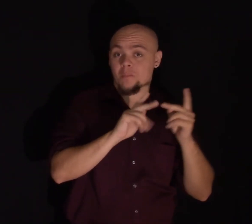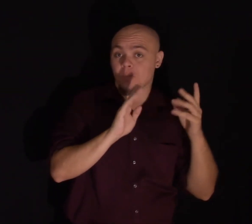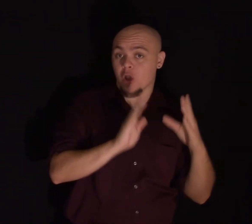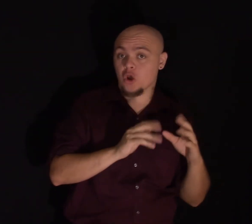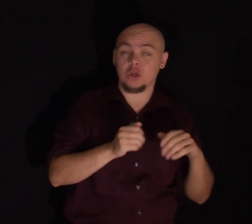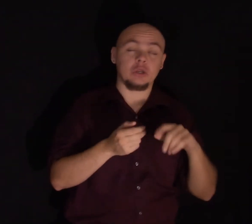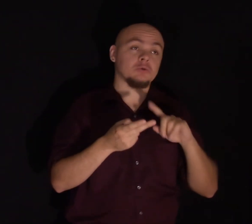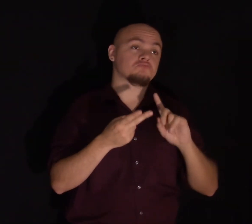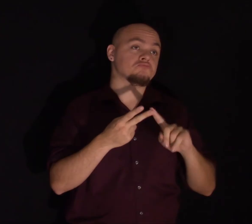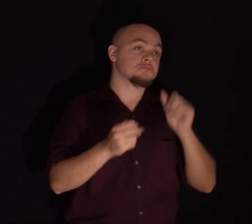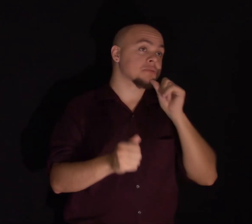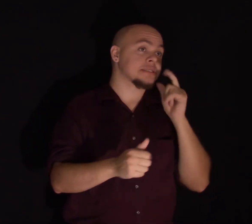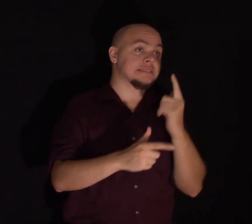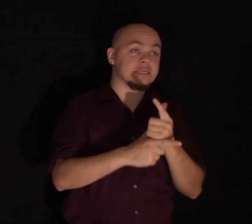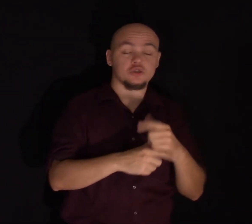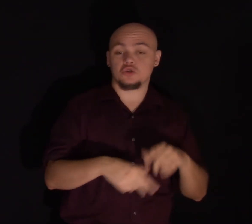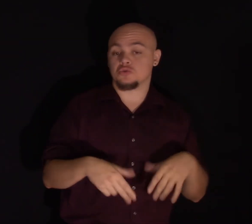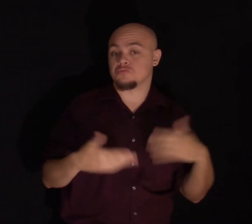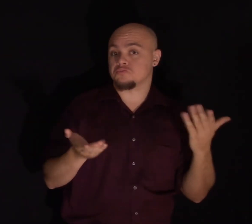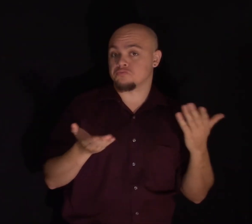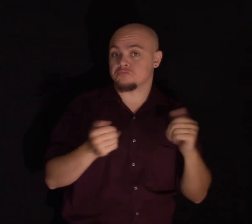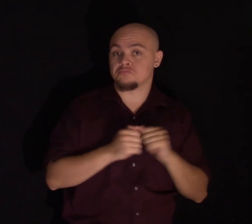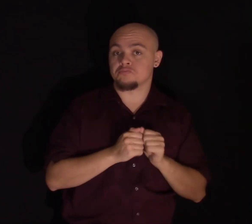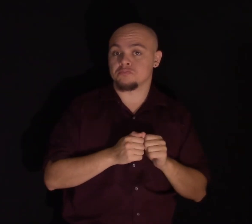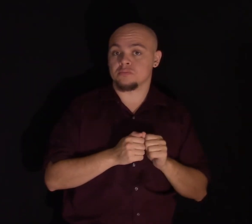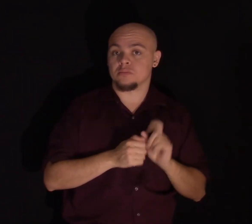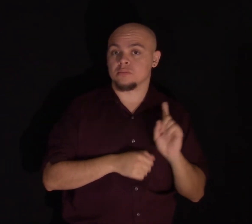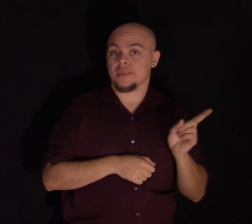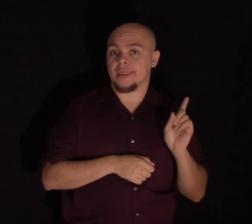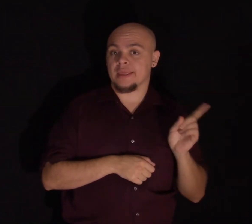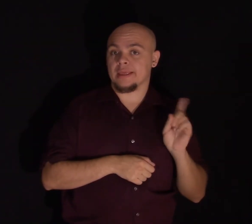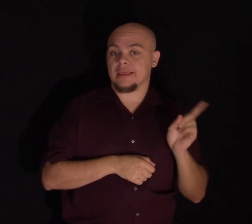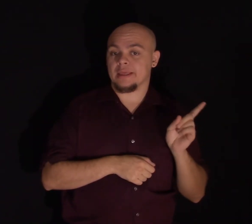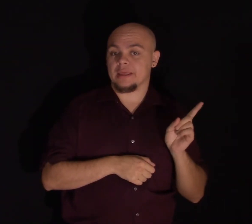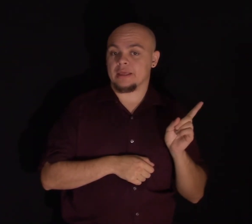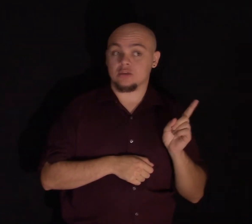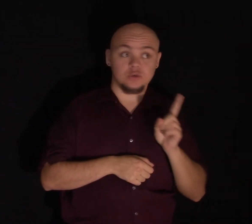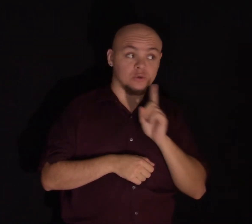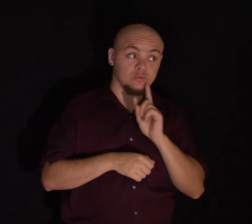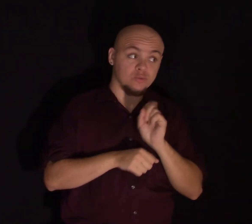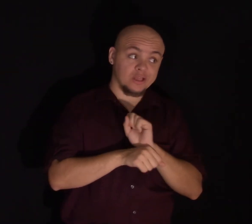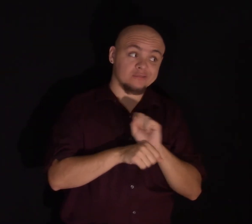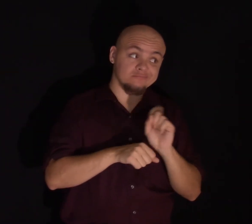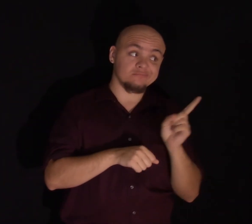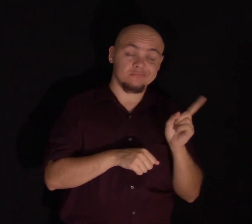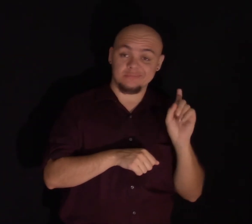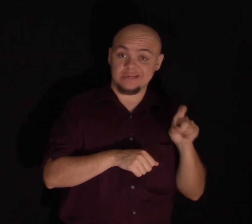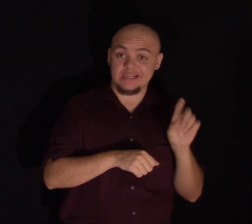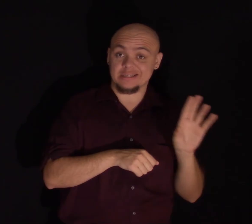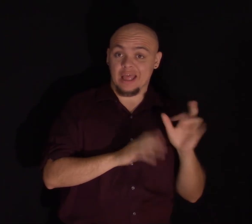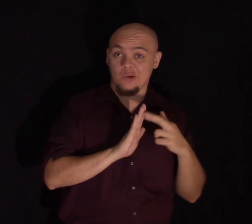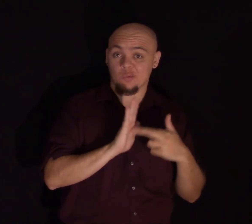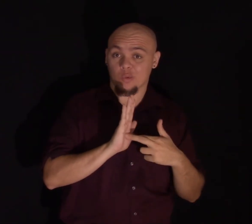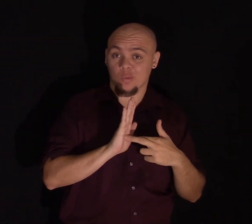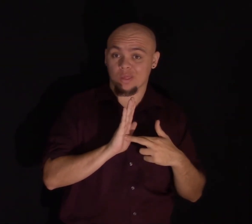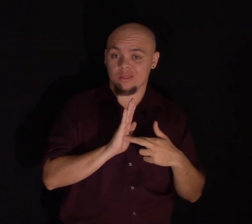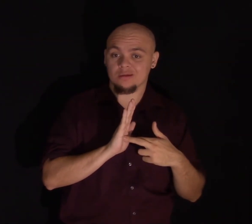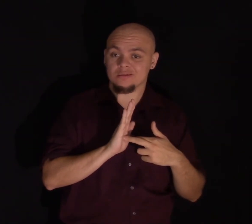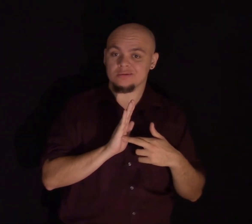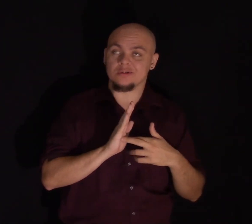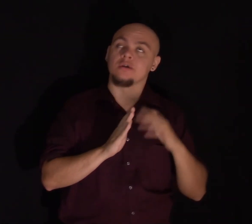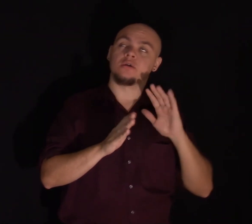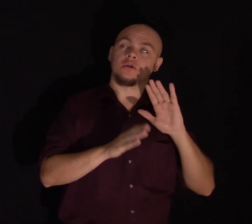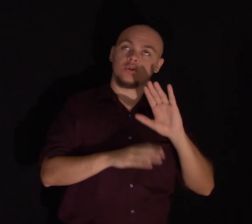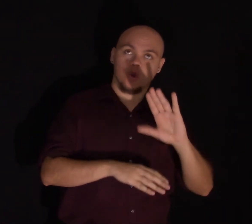sister, you might think he, she could really do with the 15-minute rule. But you can talk about you